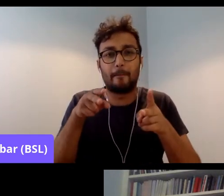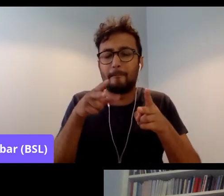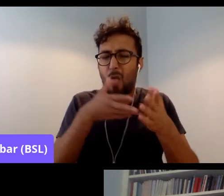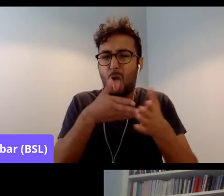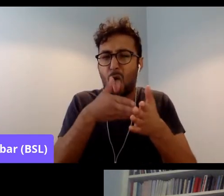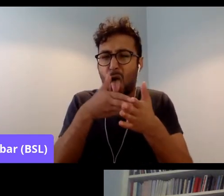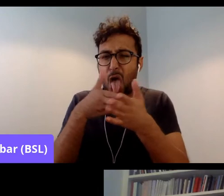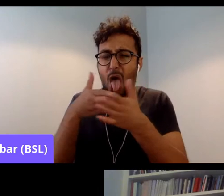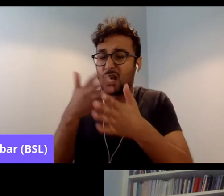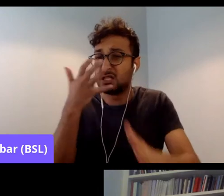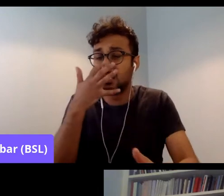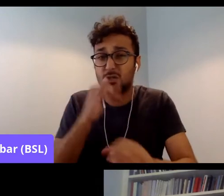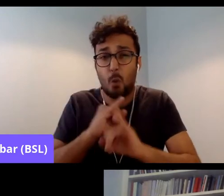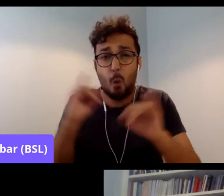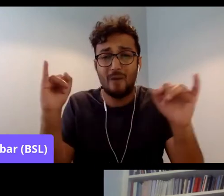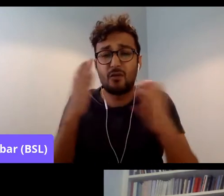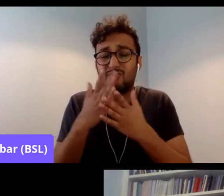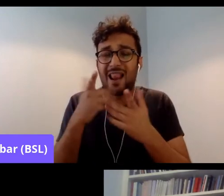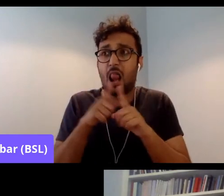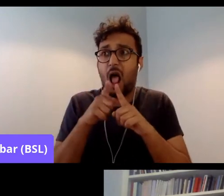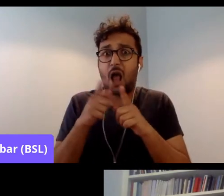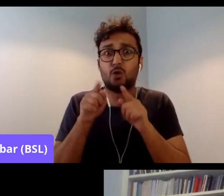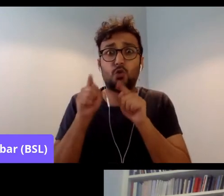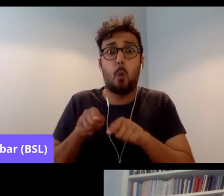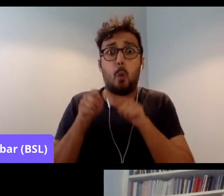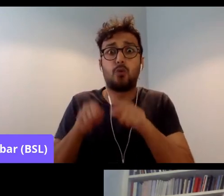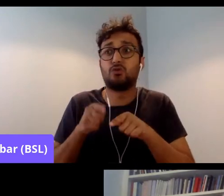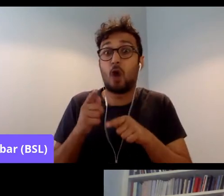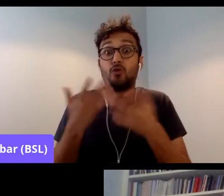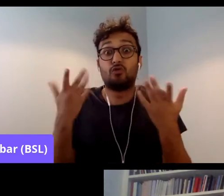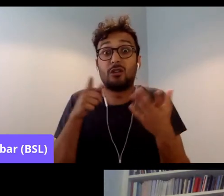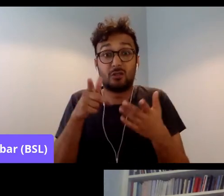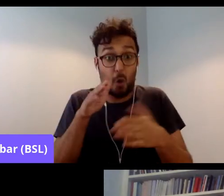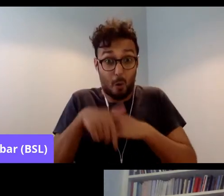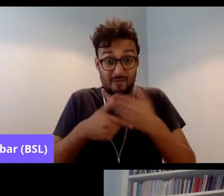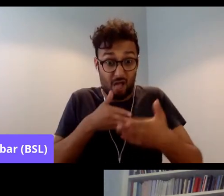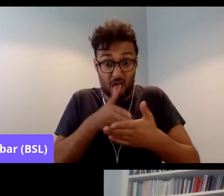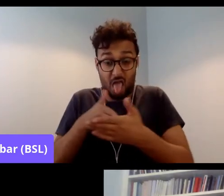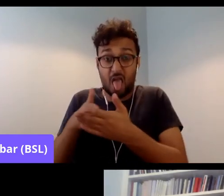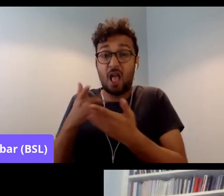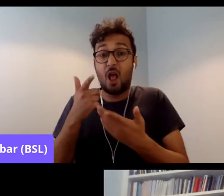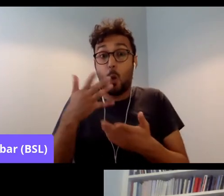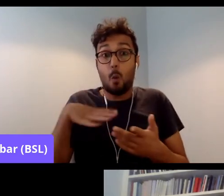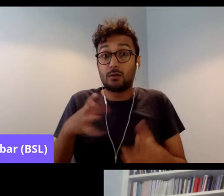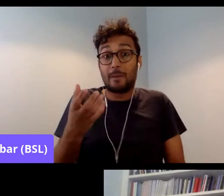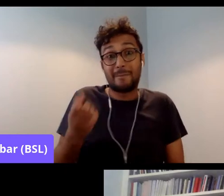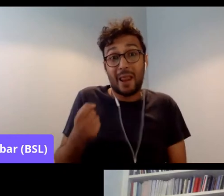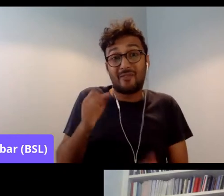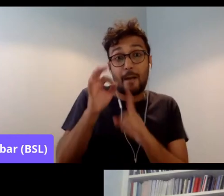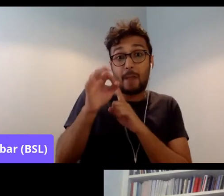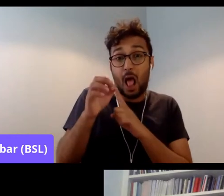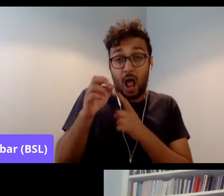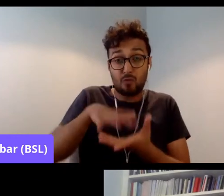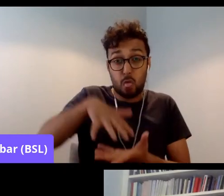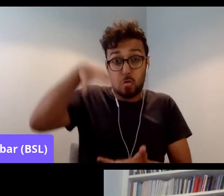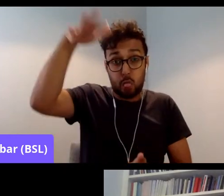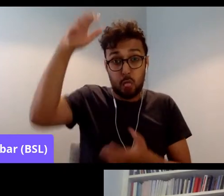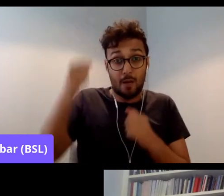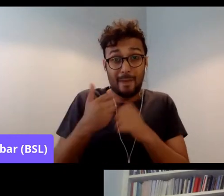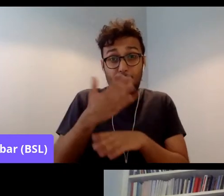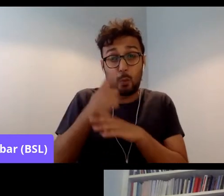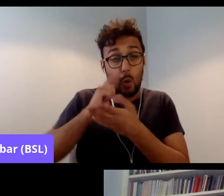hurdles. It's torture by bureaucracy that they've had to jump through just to get benefits. It's absolutely horrendous. And it isn't, you know,